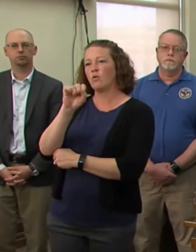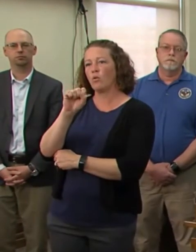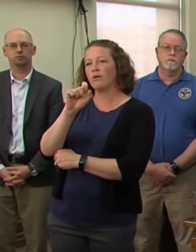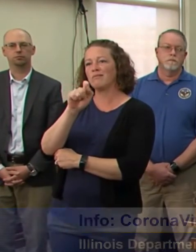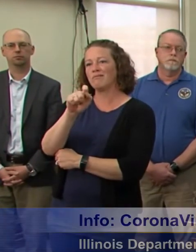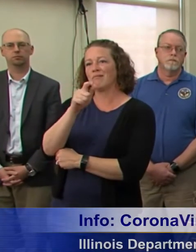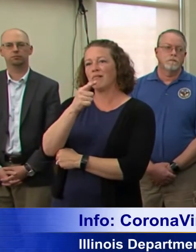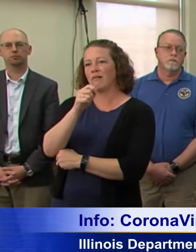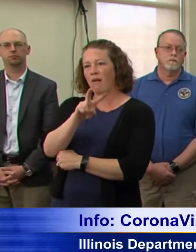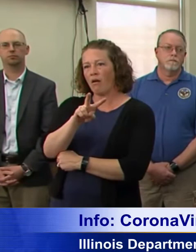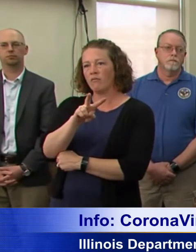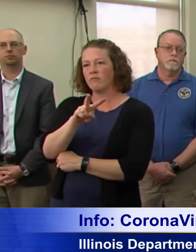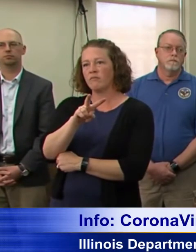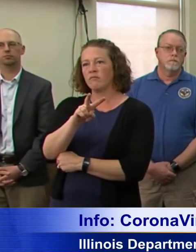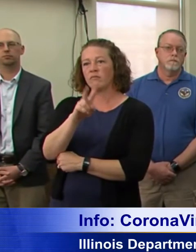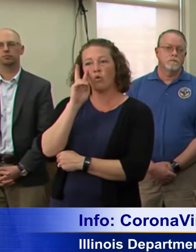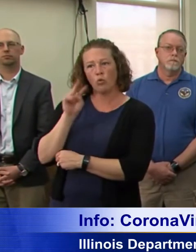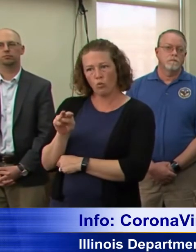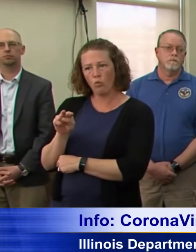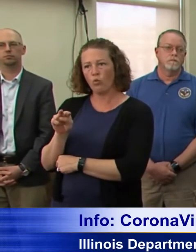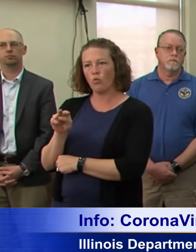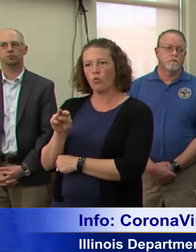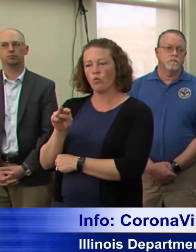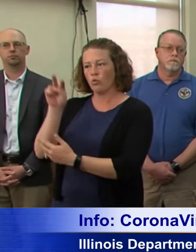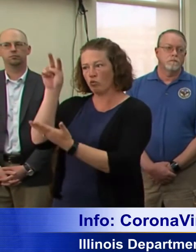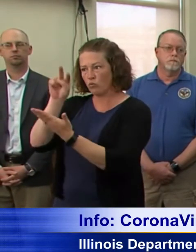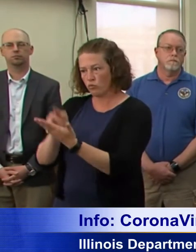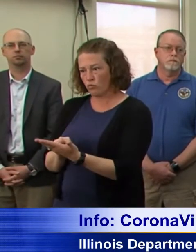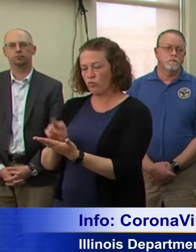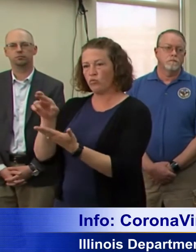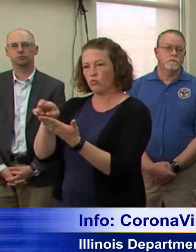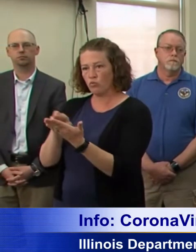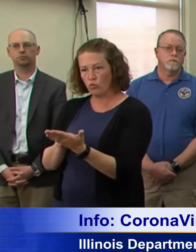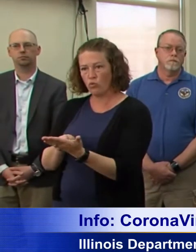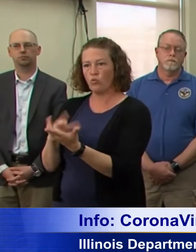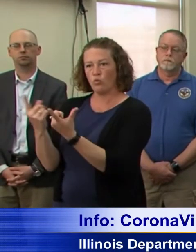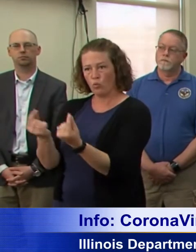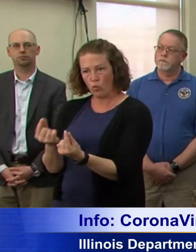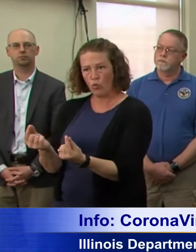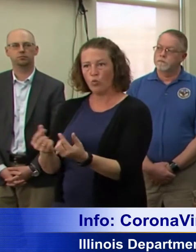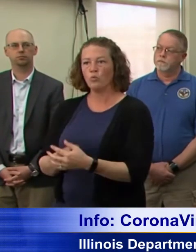operating and that they should be isolating themselves, especially if they're vulnerable.